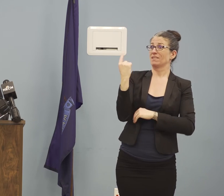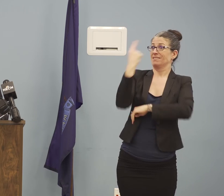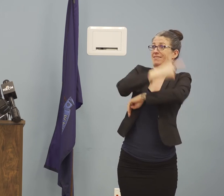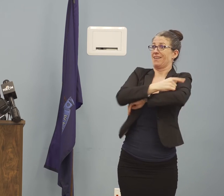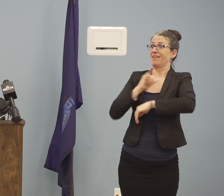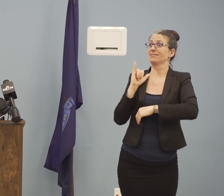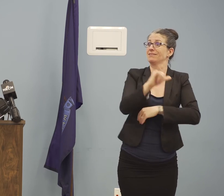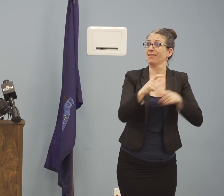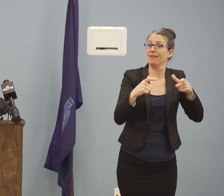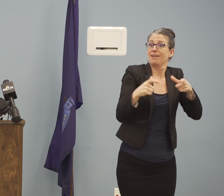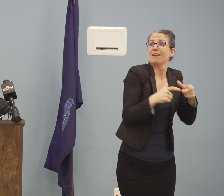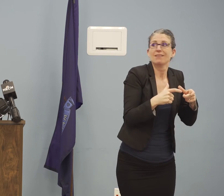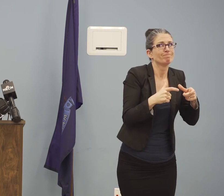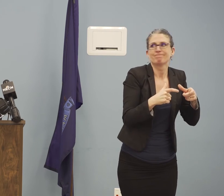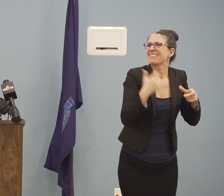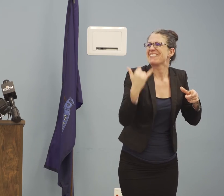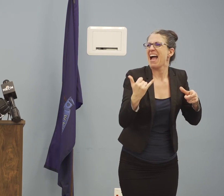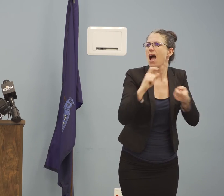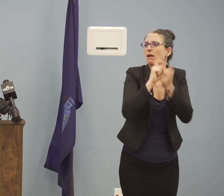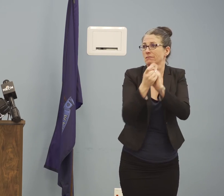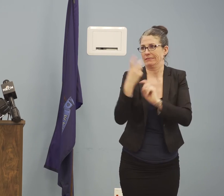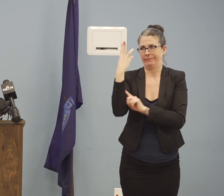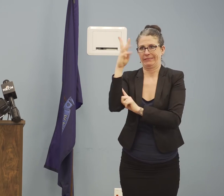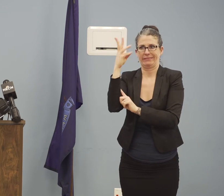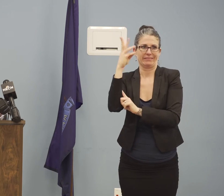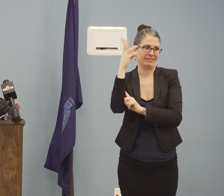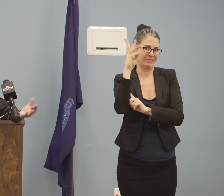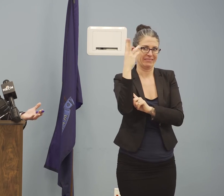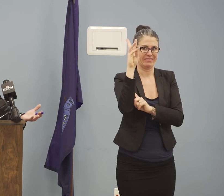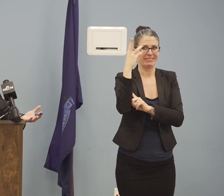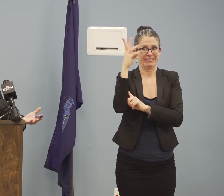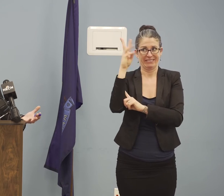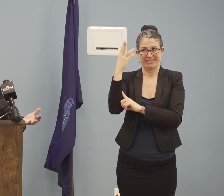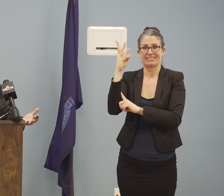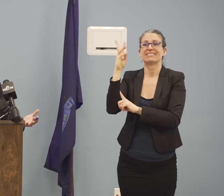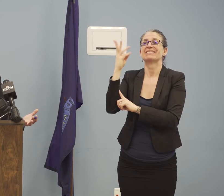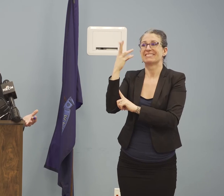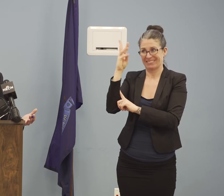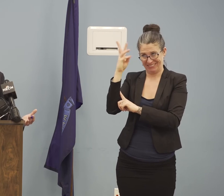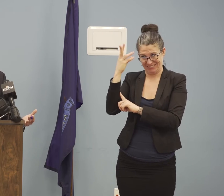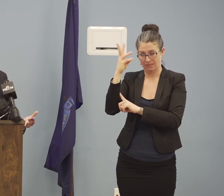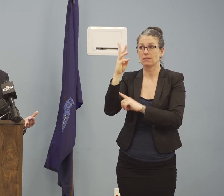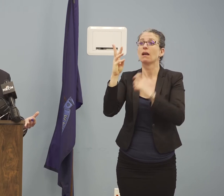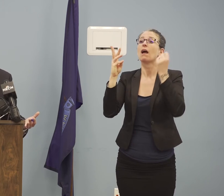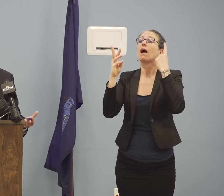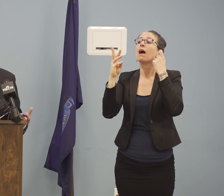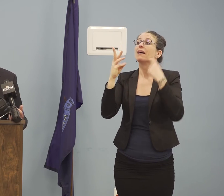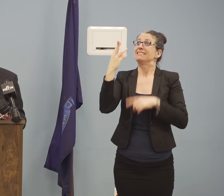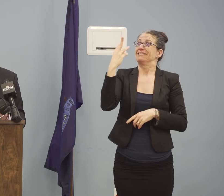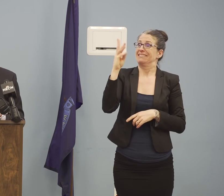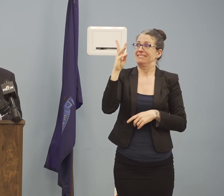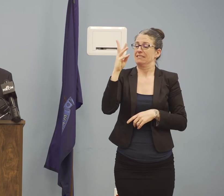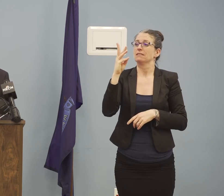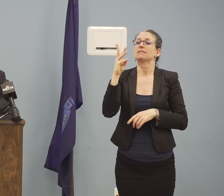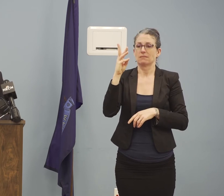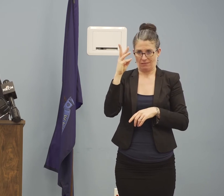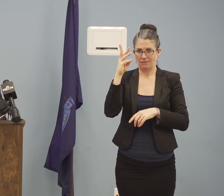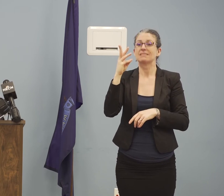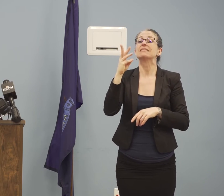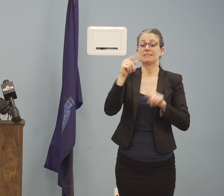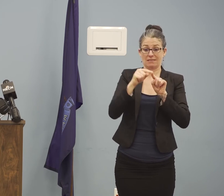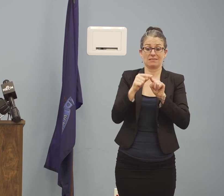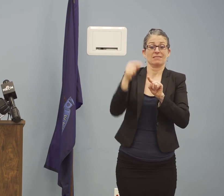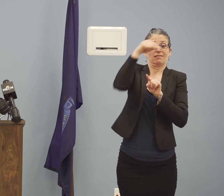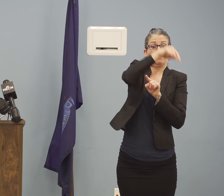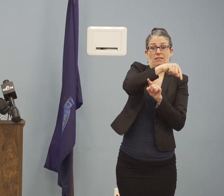are able to spread the disease in high numbers, that means that more of the iceberg is being unseen. On the other side,